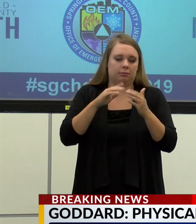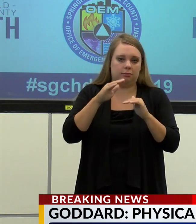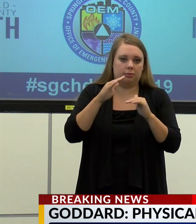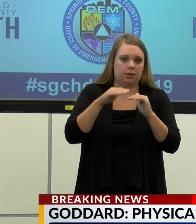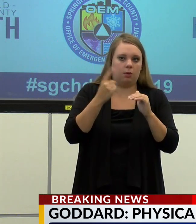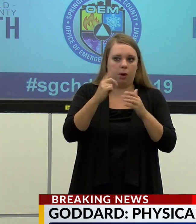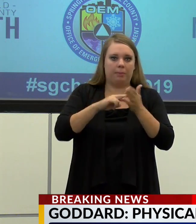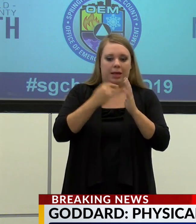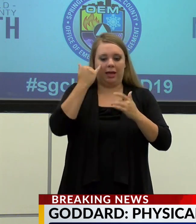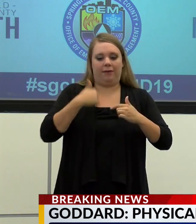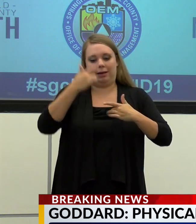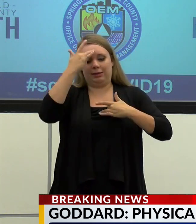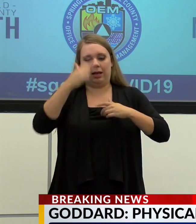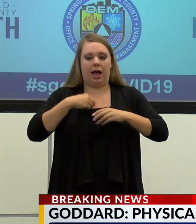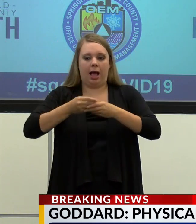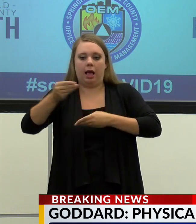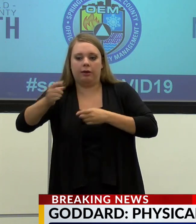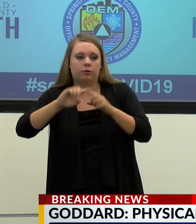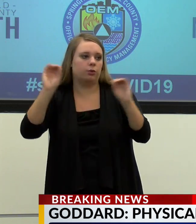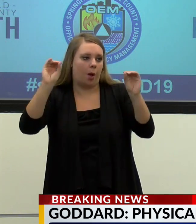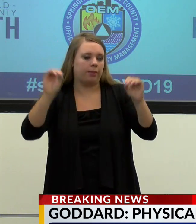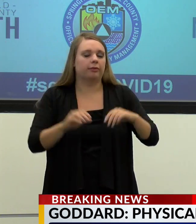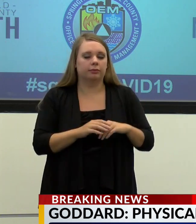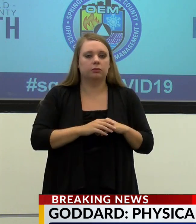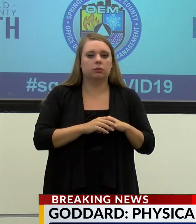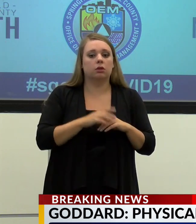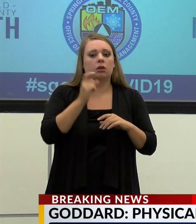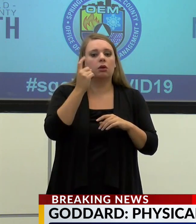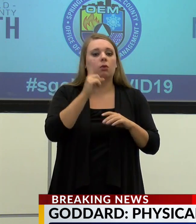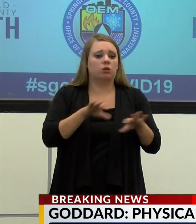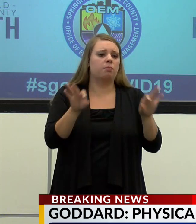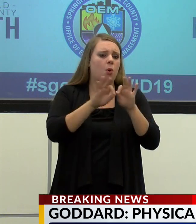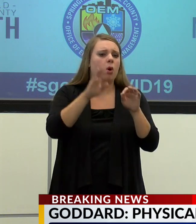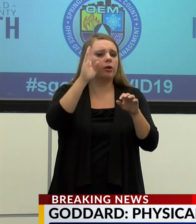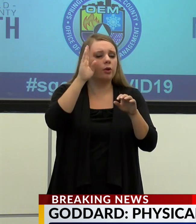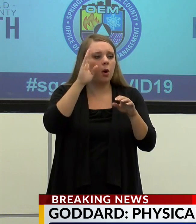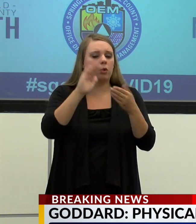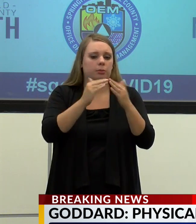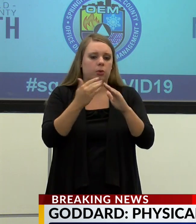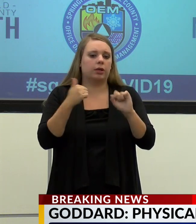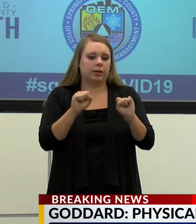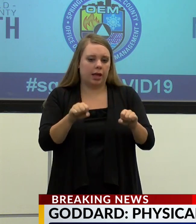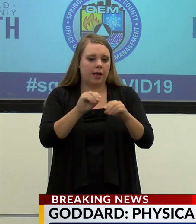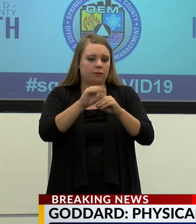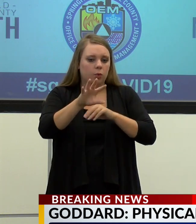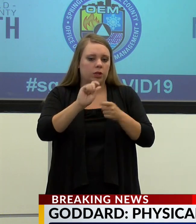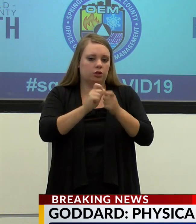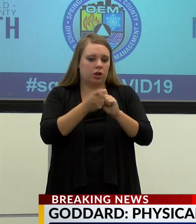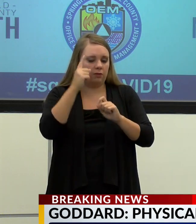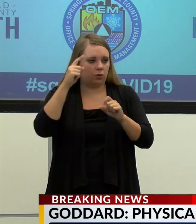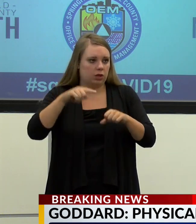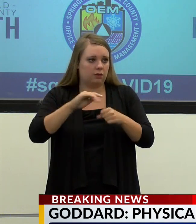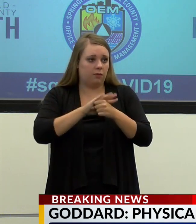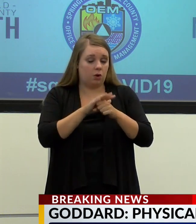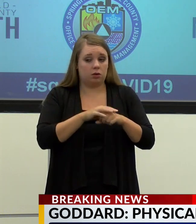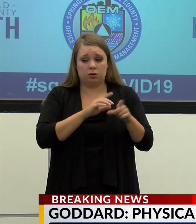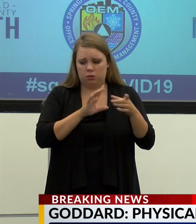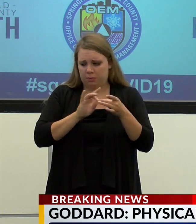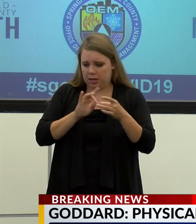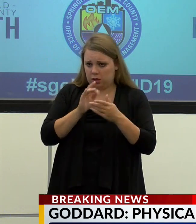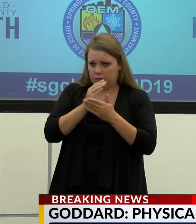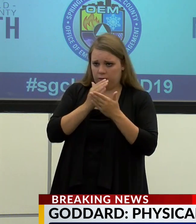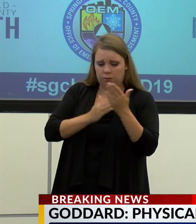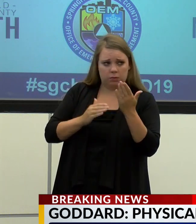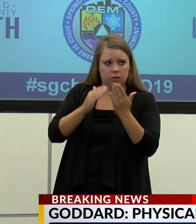what works, let's employ them as a community and we can influence the virus. You've mentioned a couple of steps to the city council last week though,